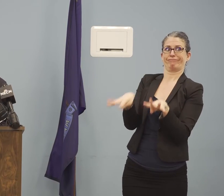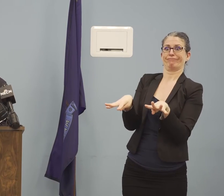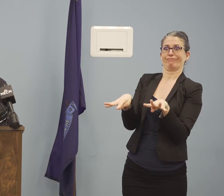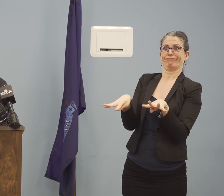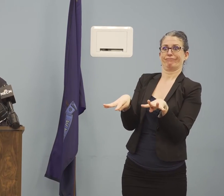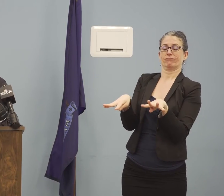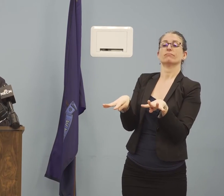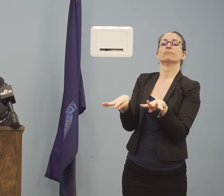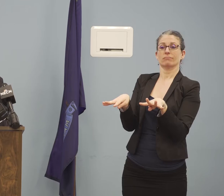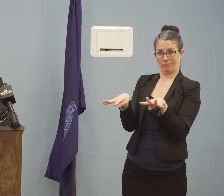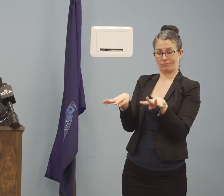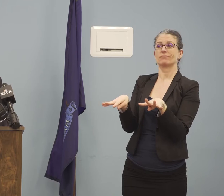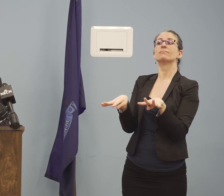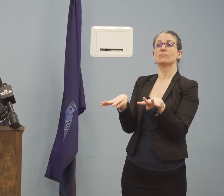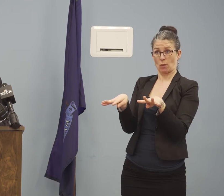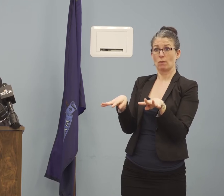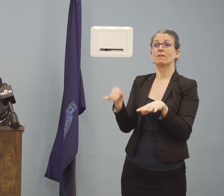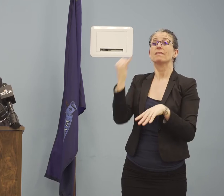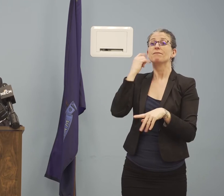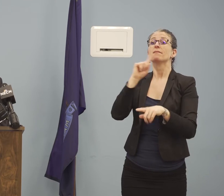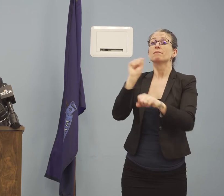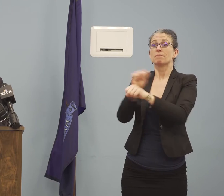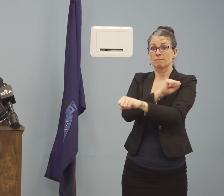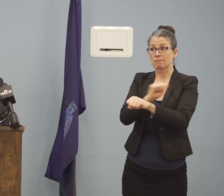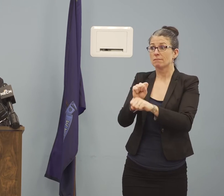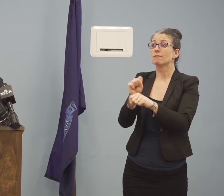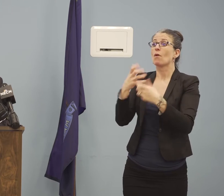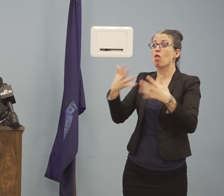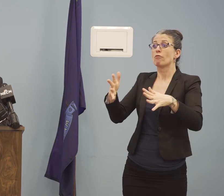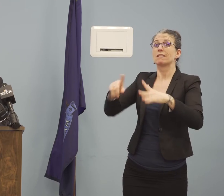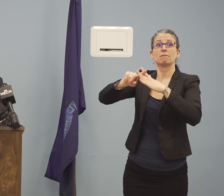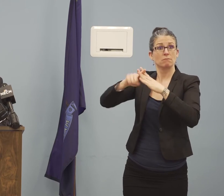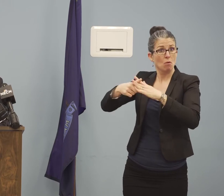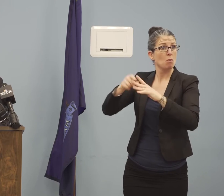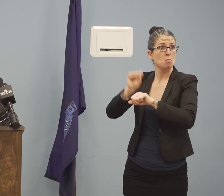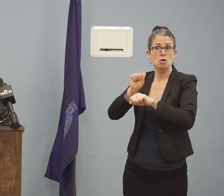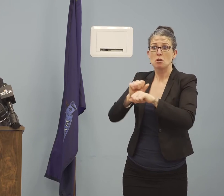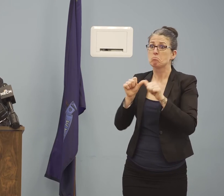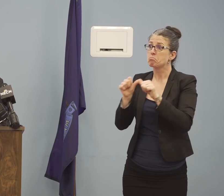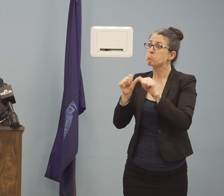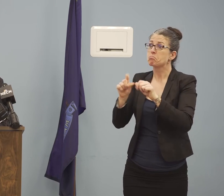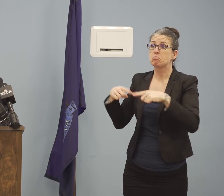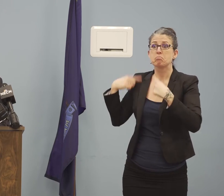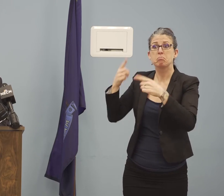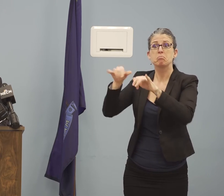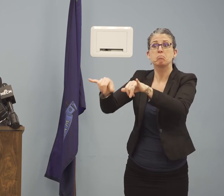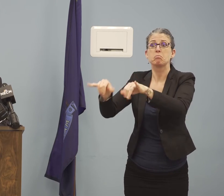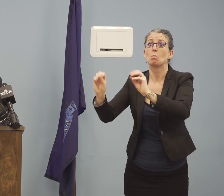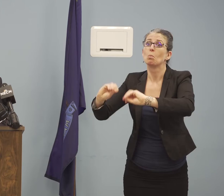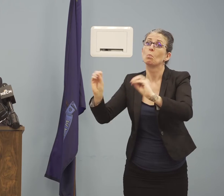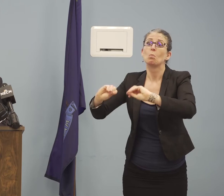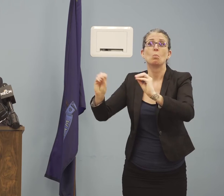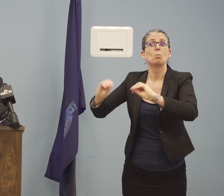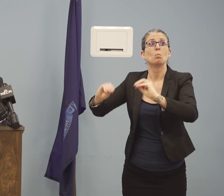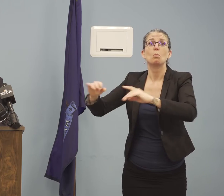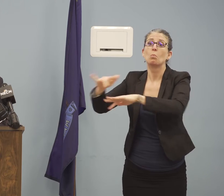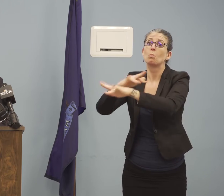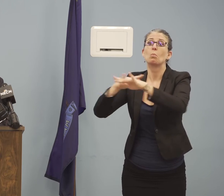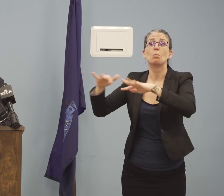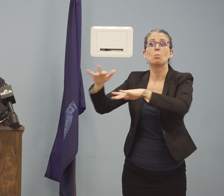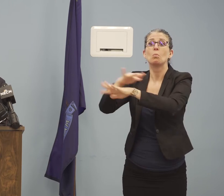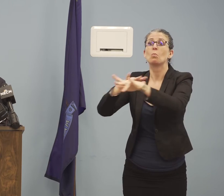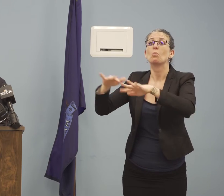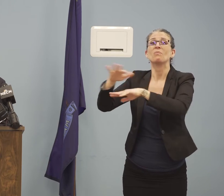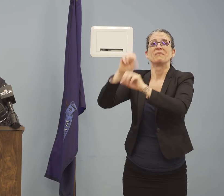sick, aren't exposed and then carry the virus back to their families, to their elderly parents, their